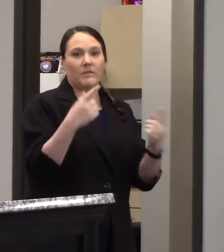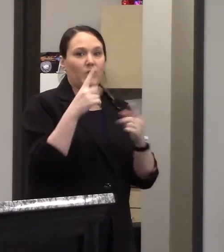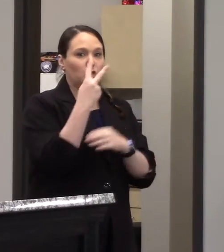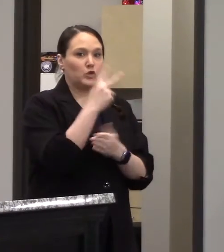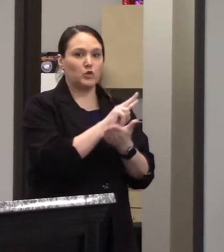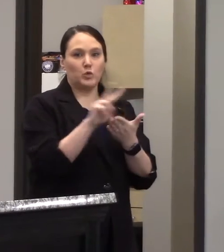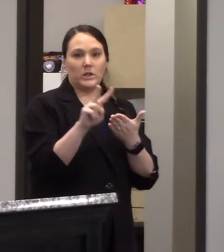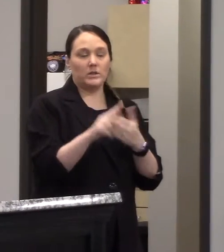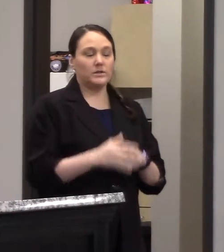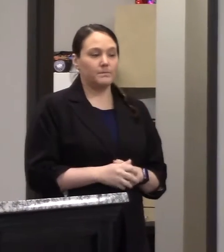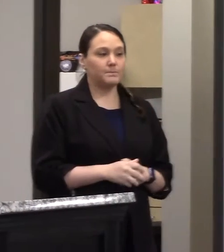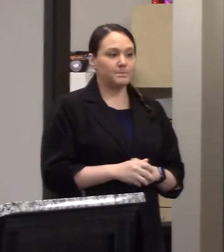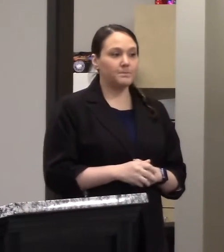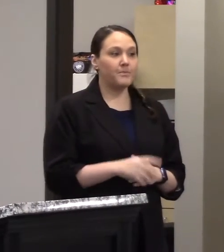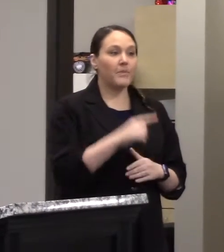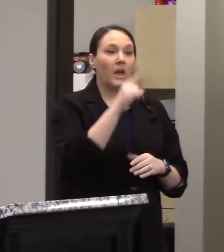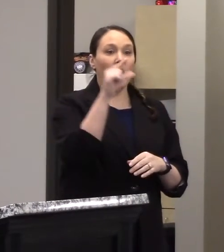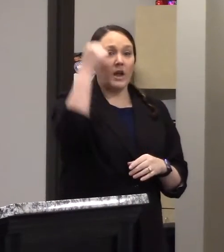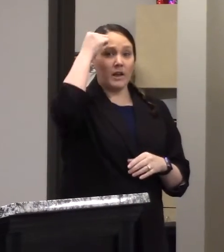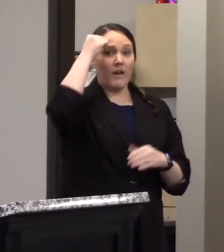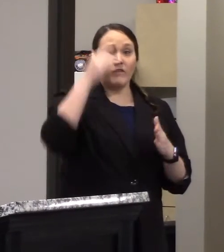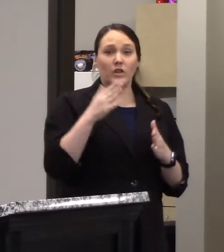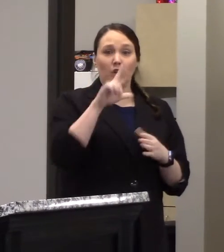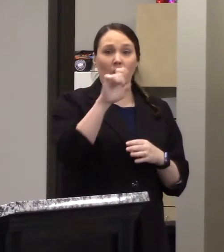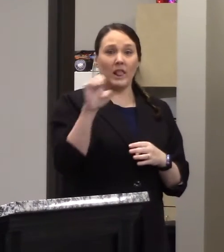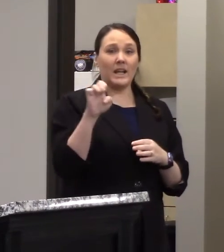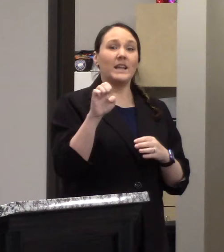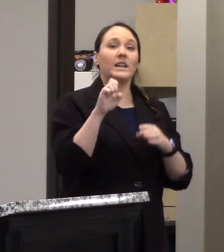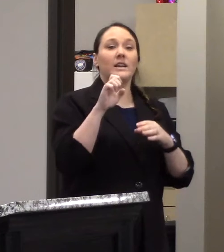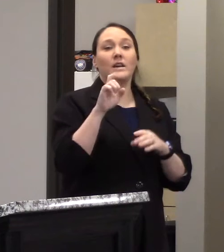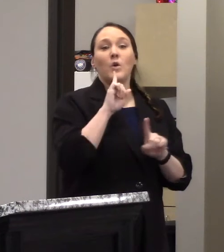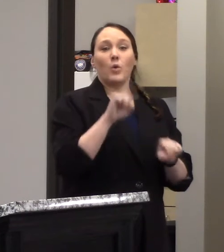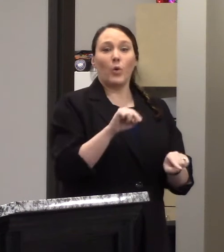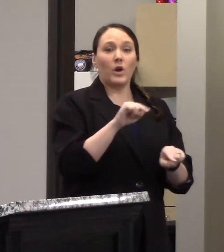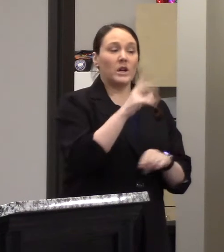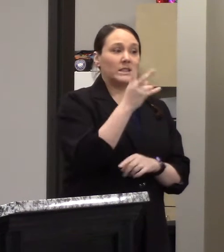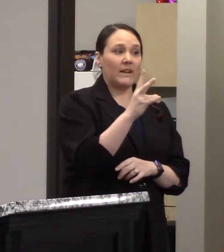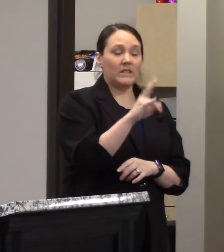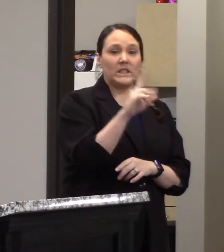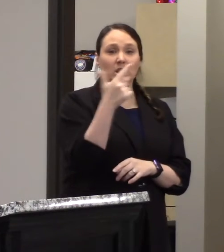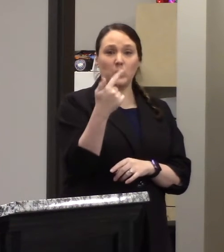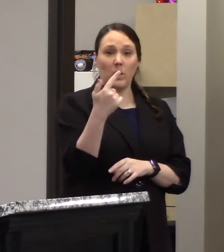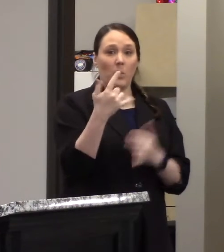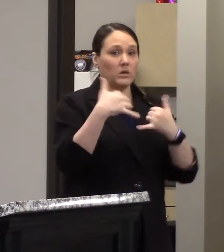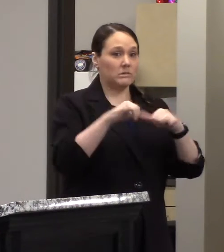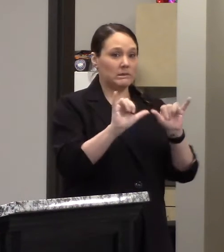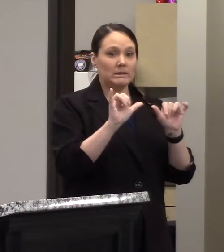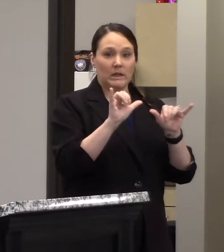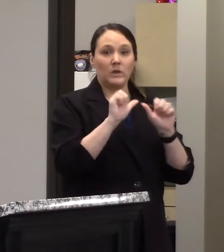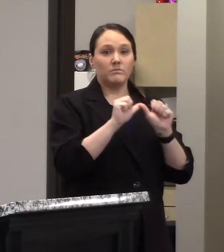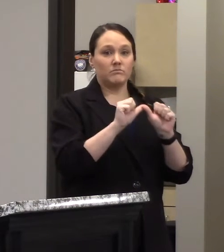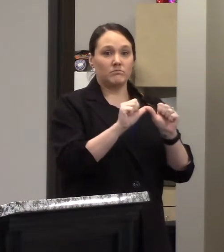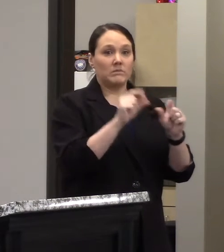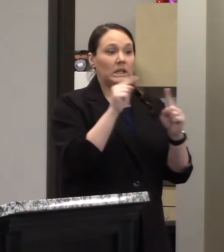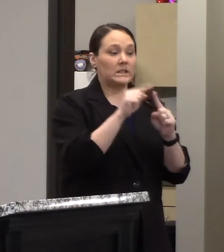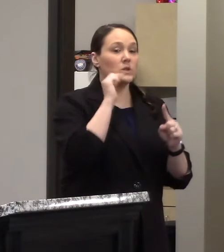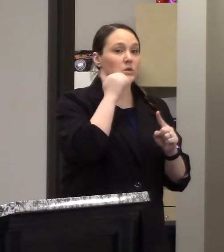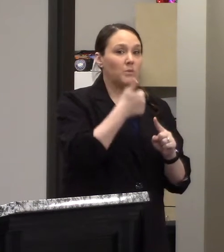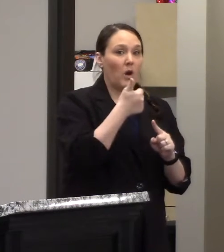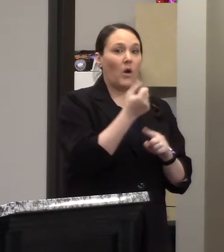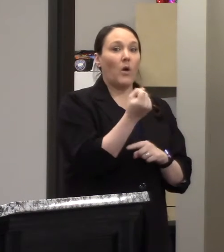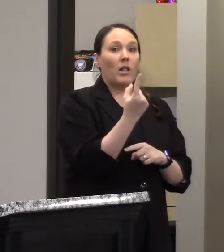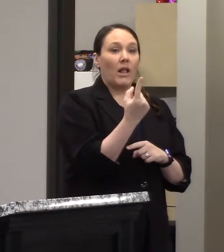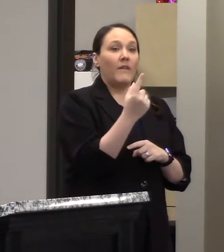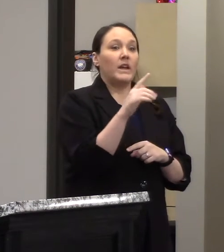governor Lee's executive order number 17 and 21 are still in effect until tomorrow 11